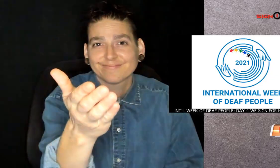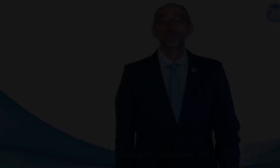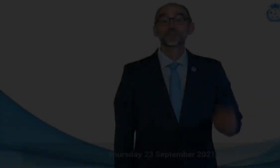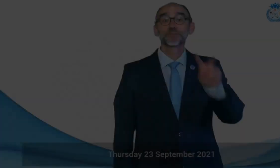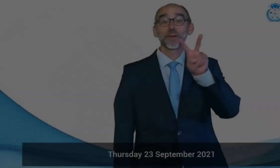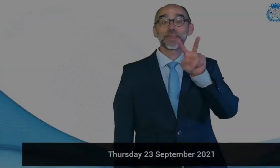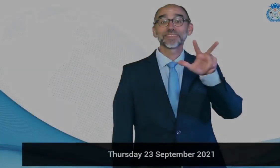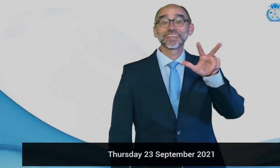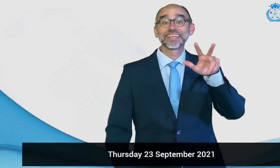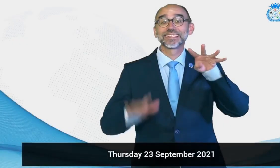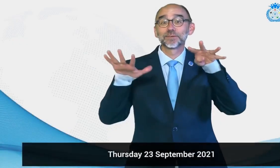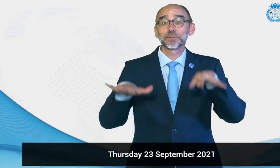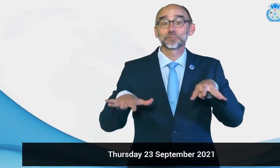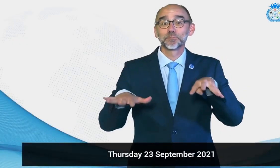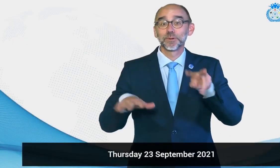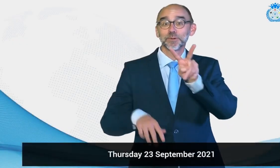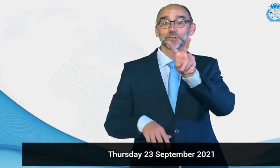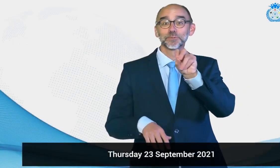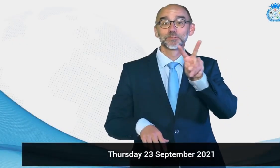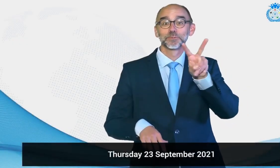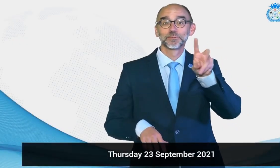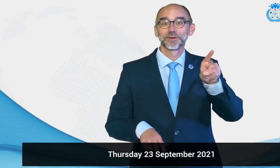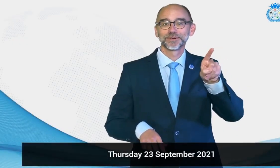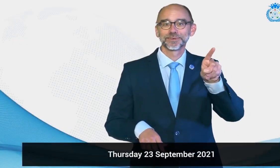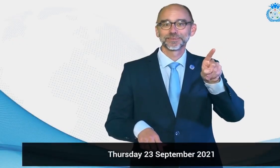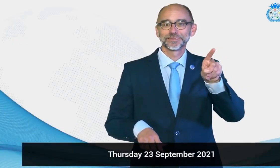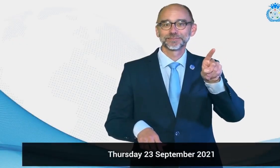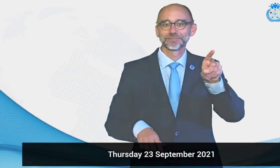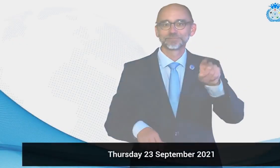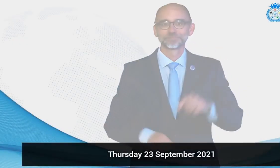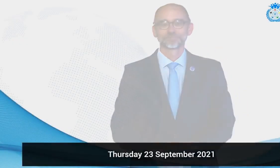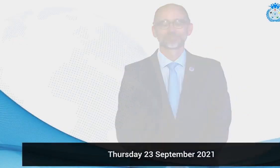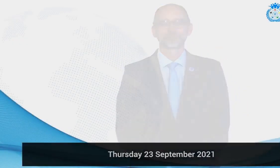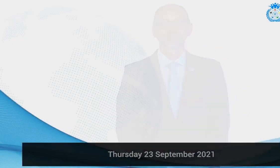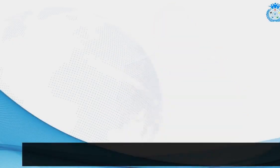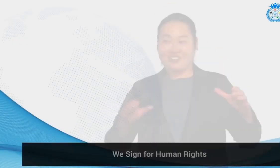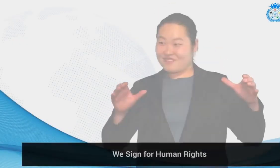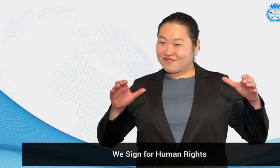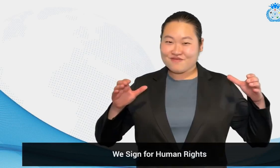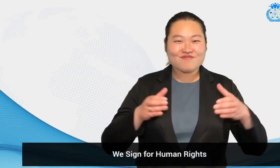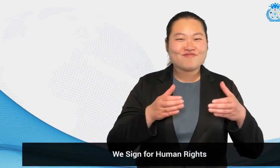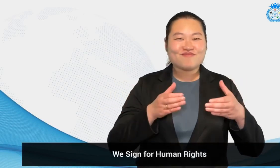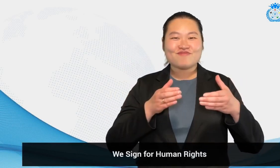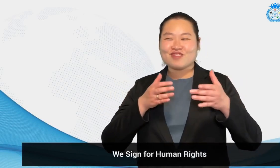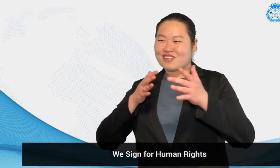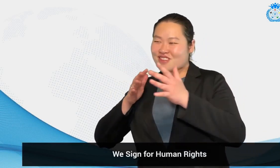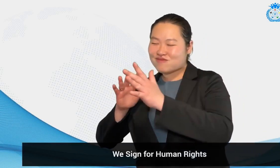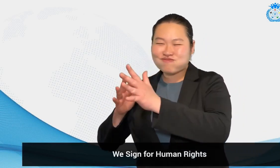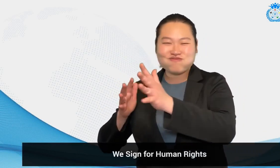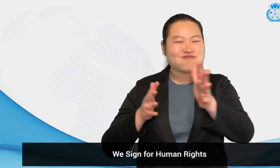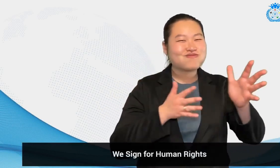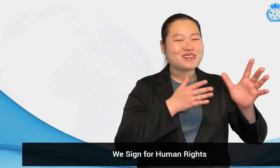Thursday, September 23rd, 2021. We Sign for Human Rights.